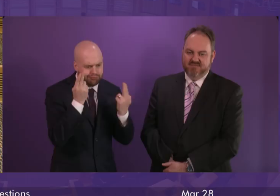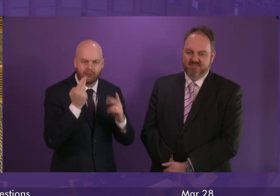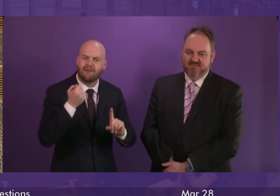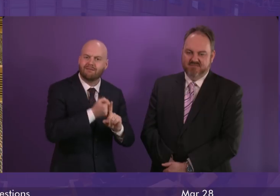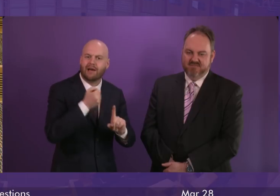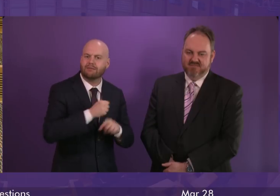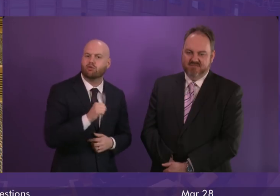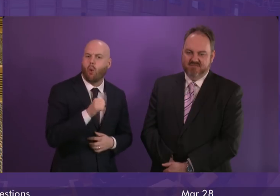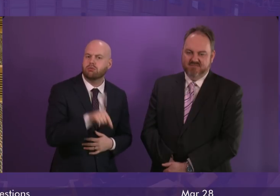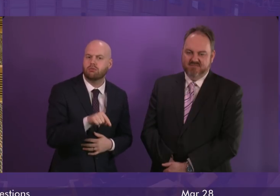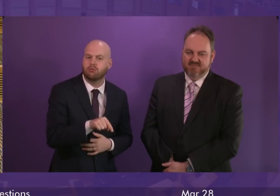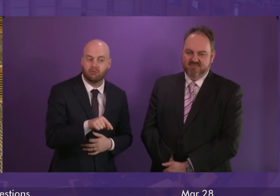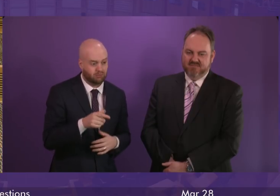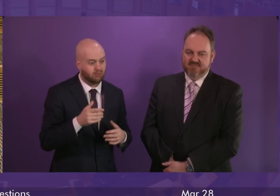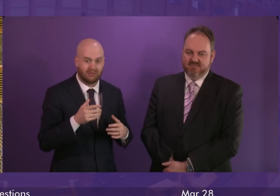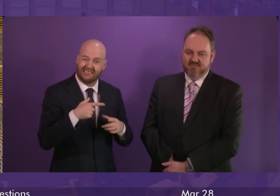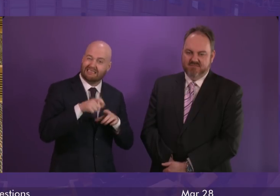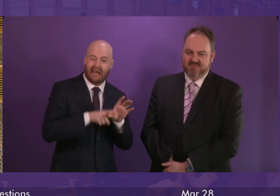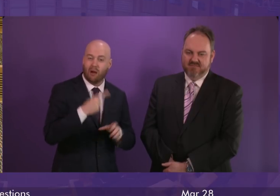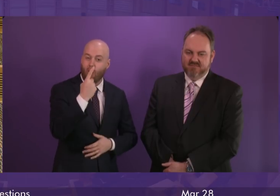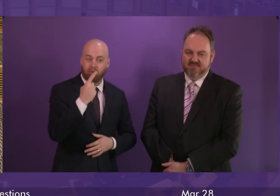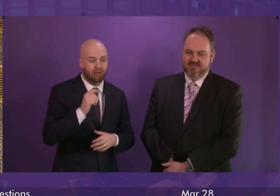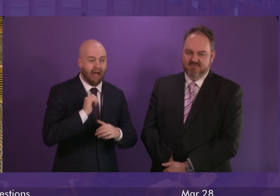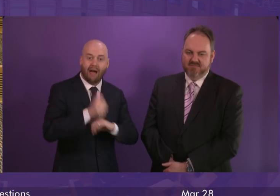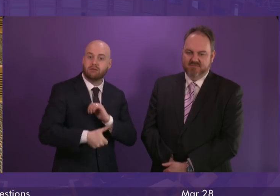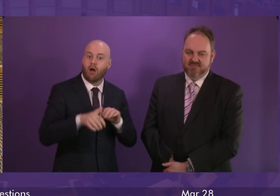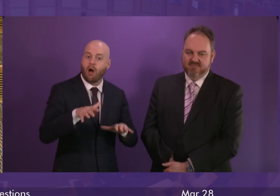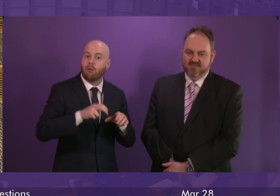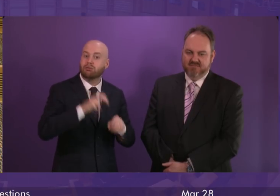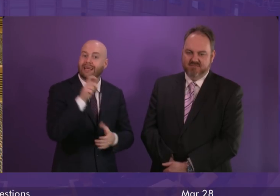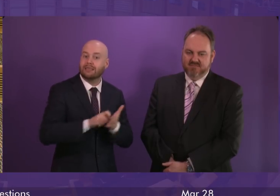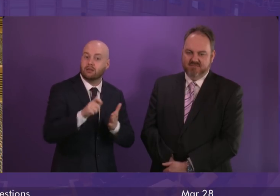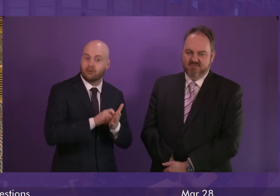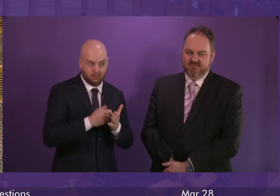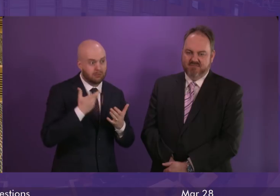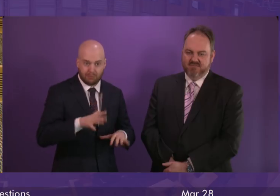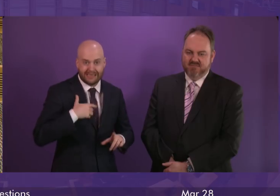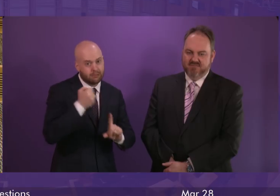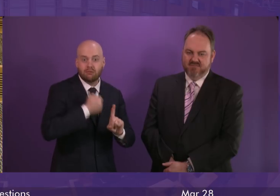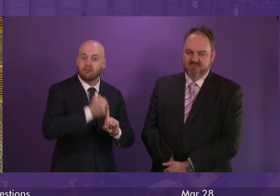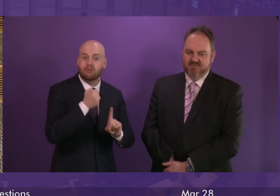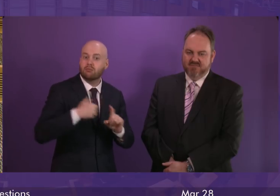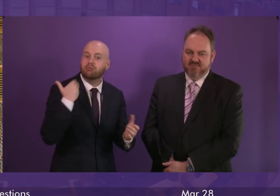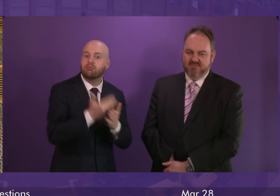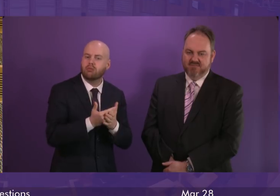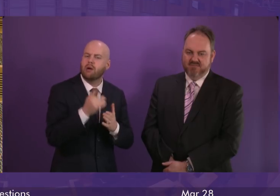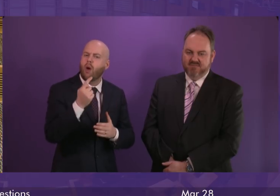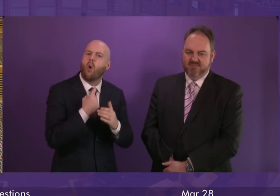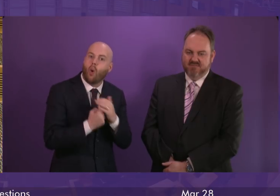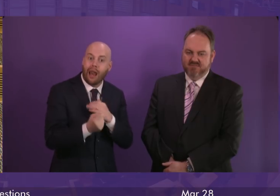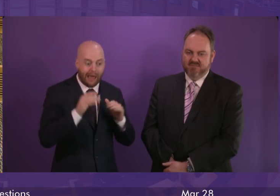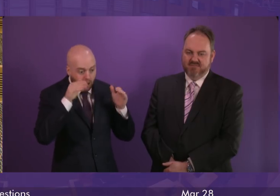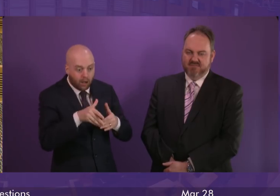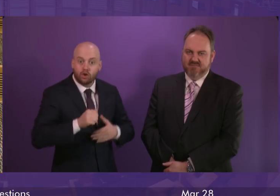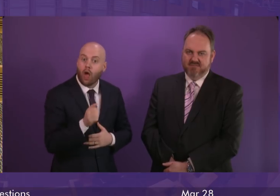done since day one after the Brexit referendum. And the way to stand up, not just for Scotland's interests, but the way to